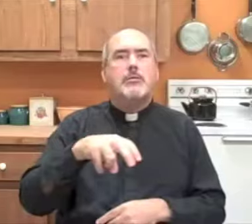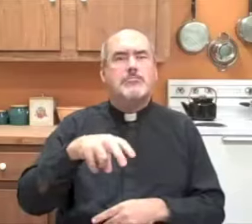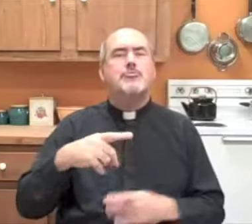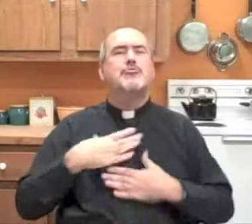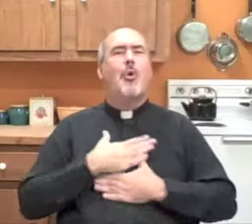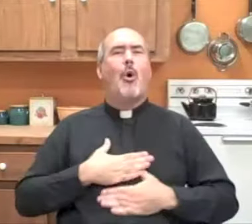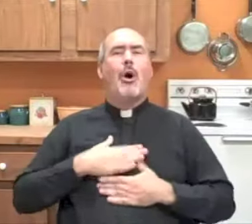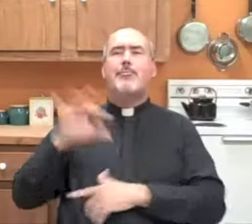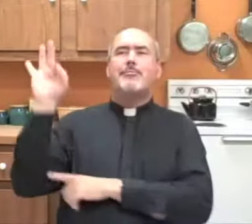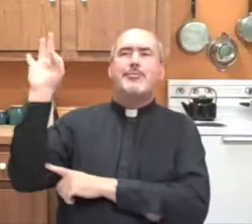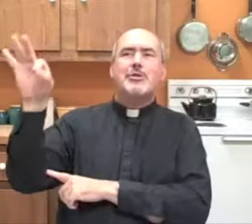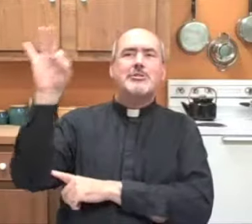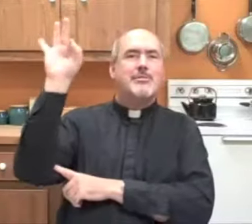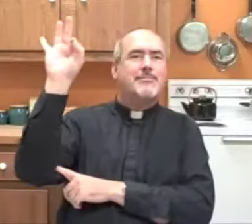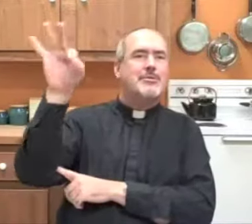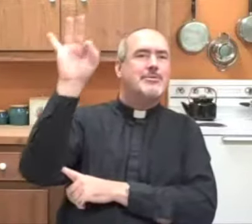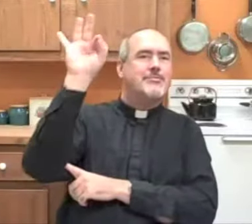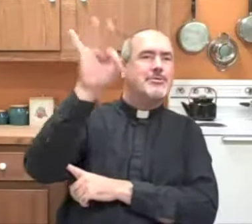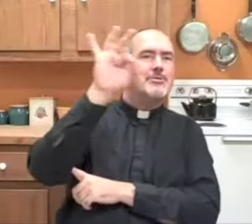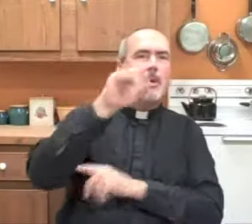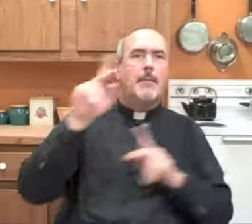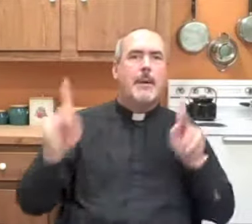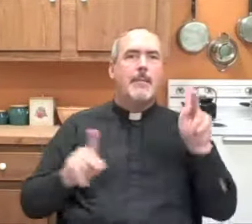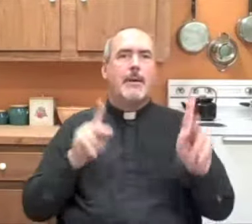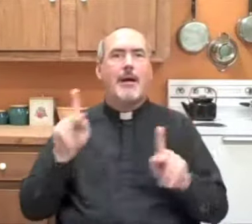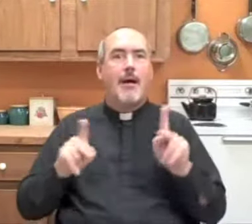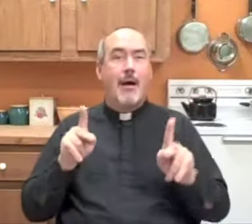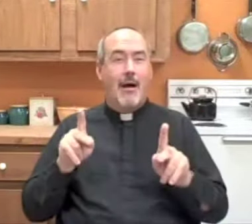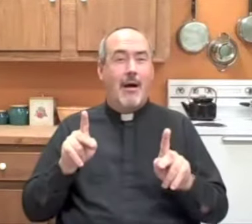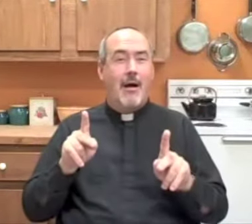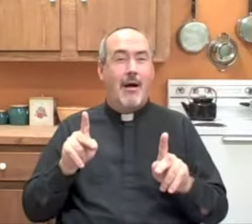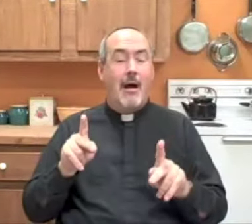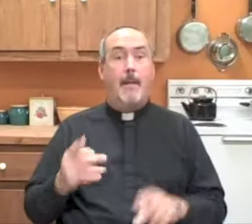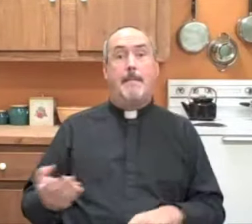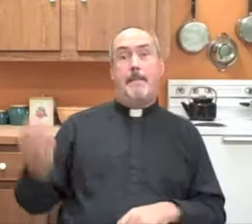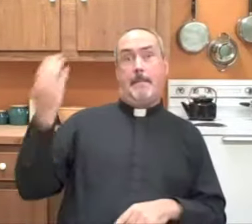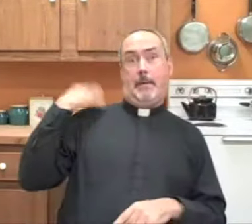He would travel from place to place, and he enjoyed preaching to people.